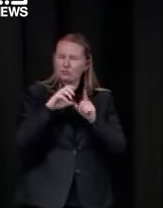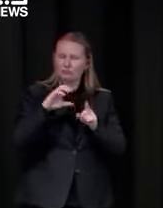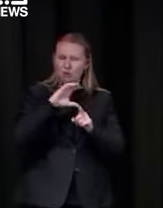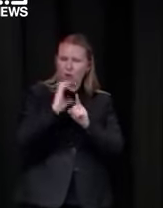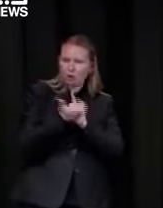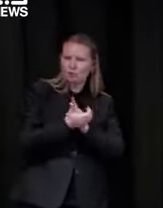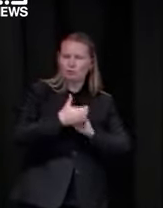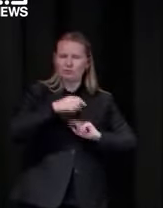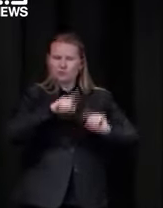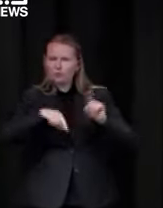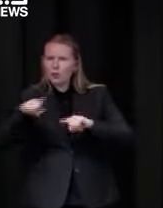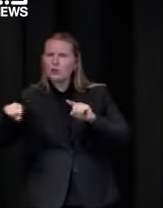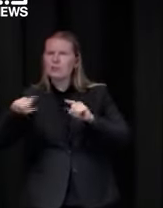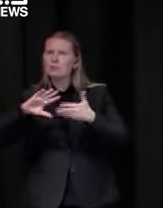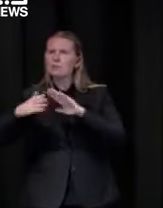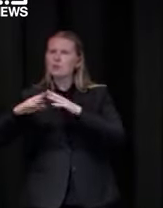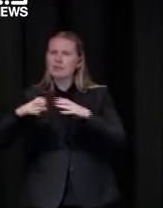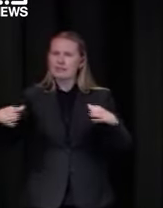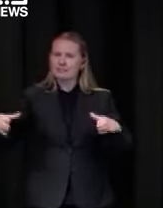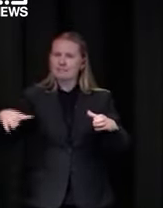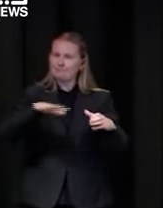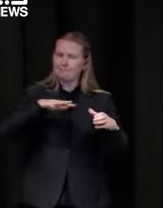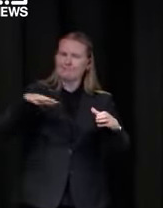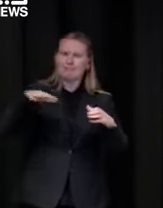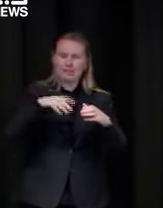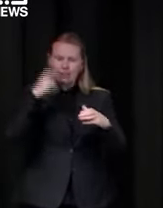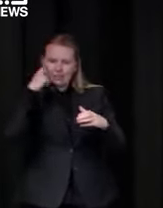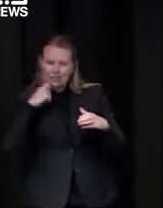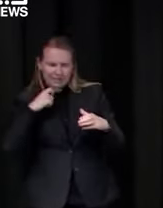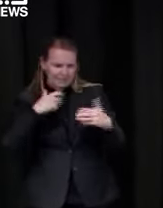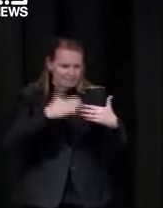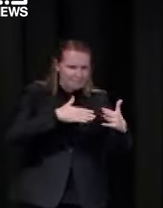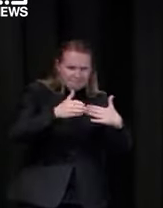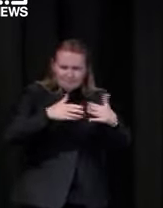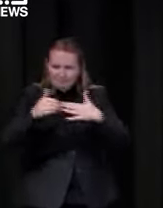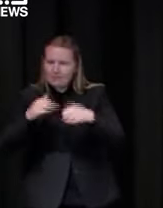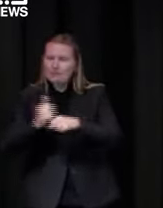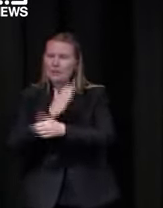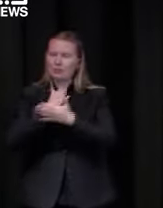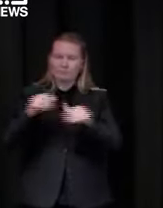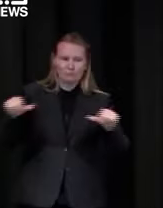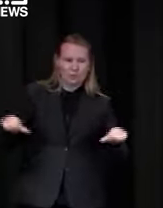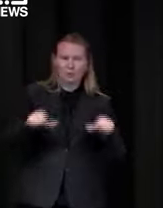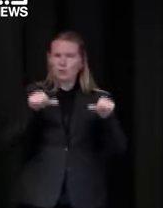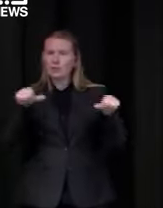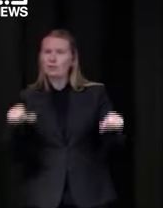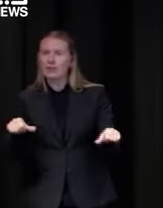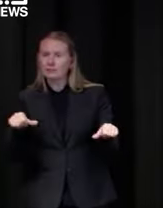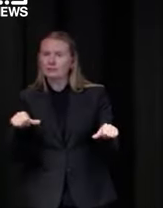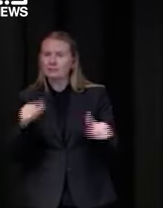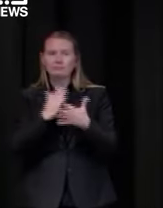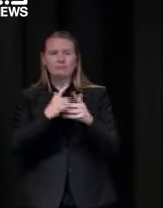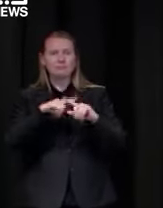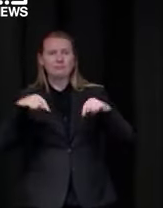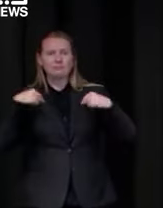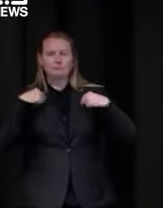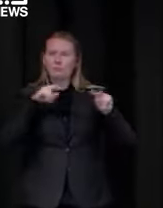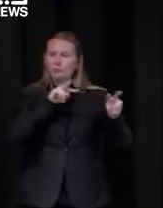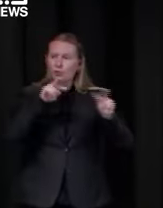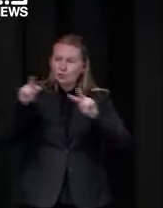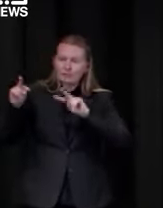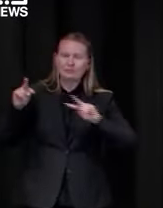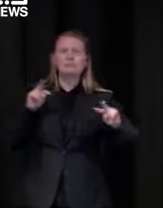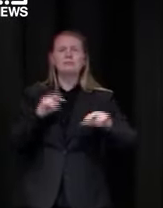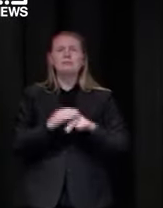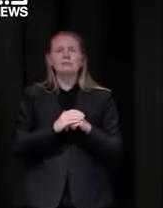processing facilities avoiding having any covert outbreaks in those settings the surveillance work you're doing the ppe arrangements you've got